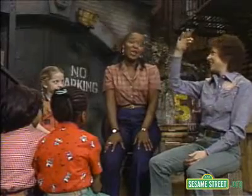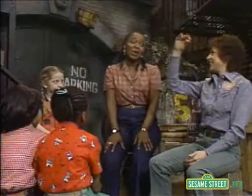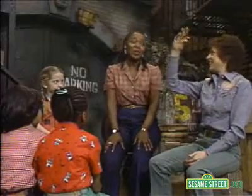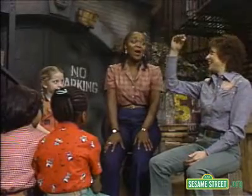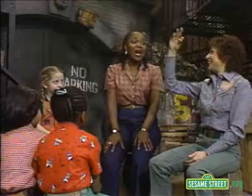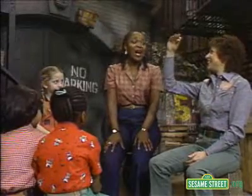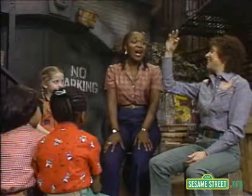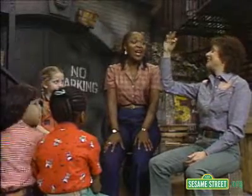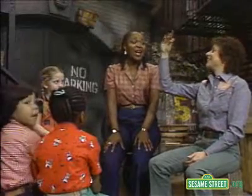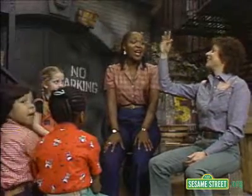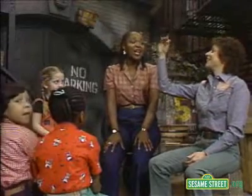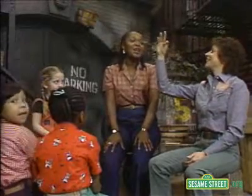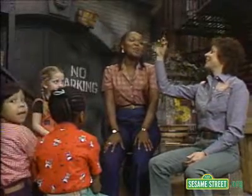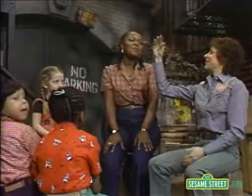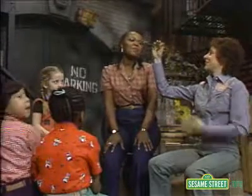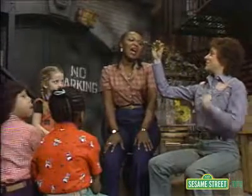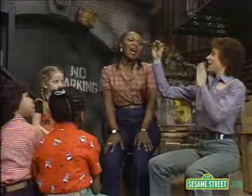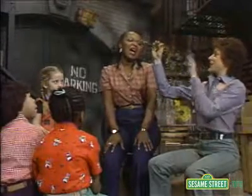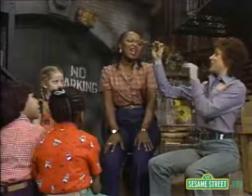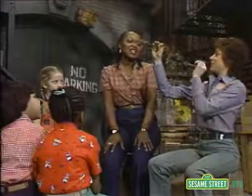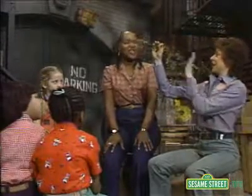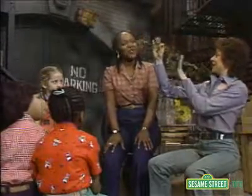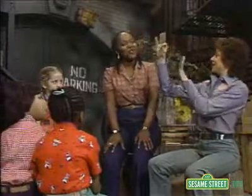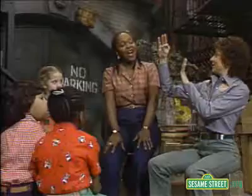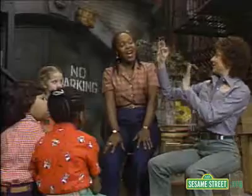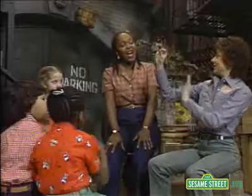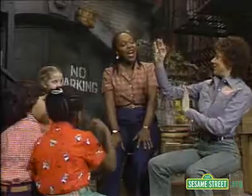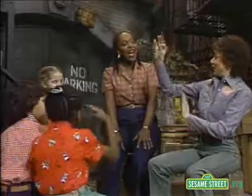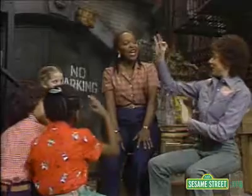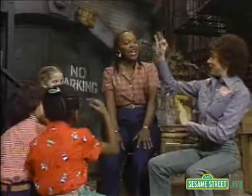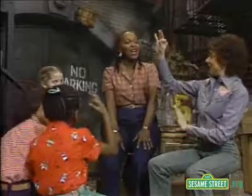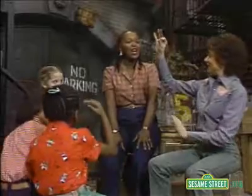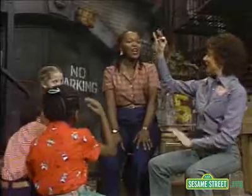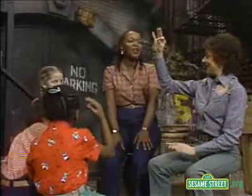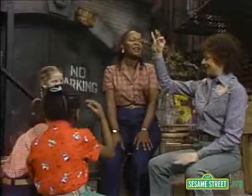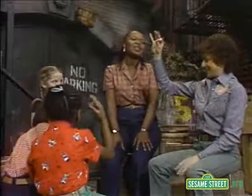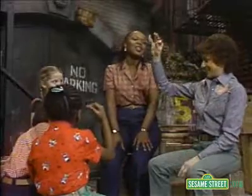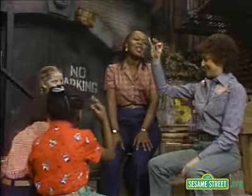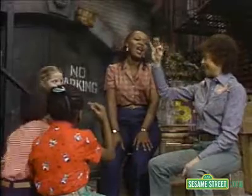by, magic firefly.